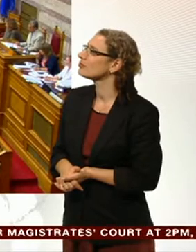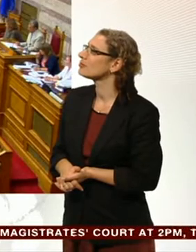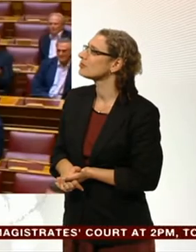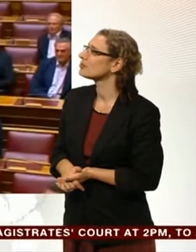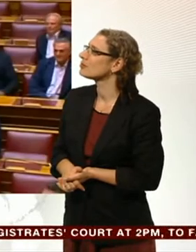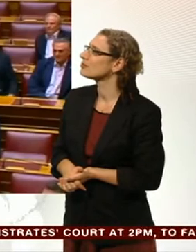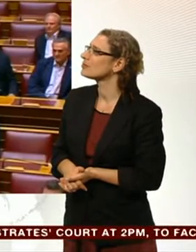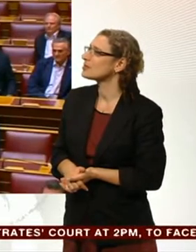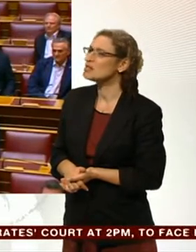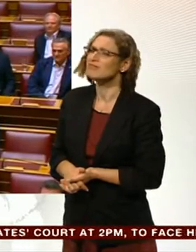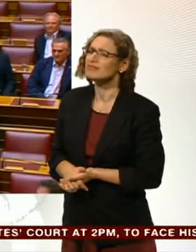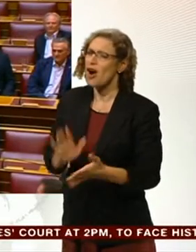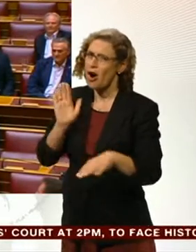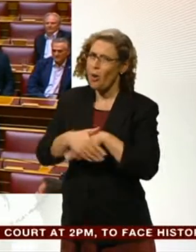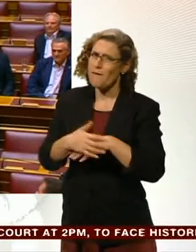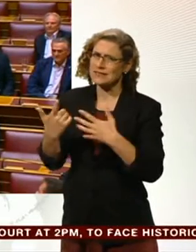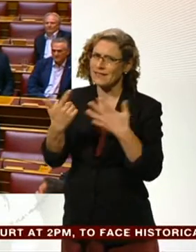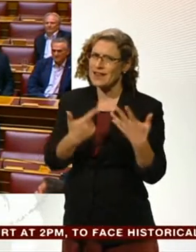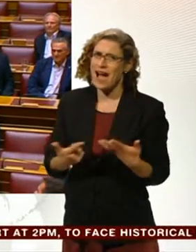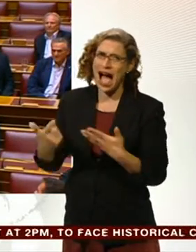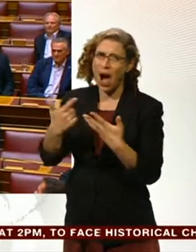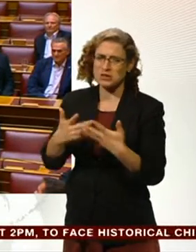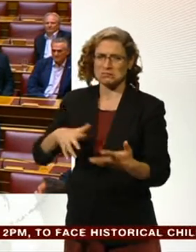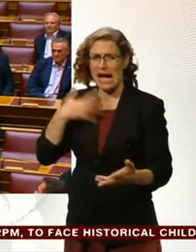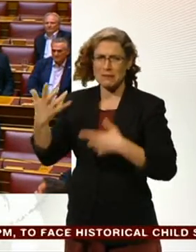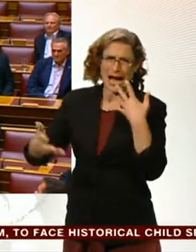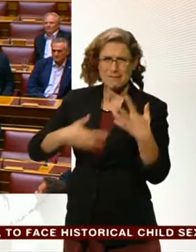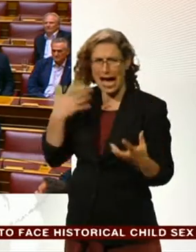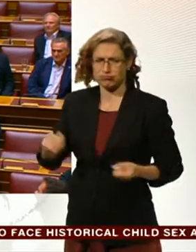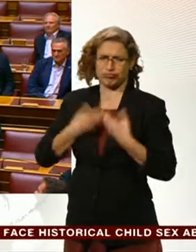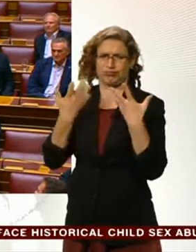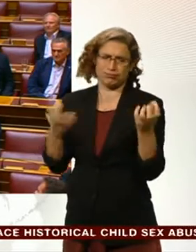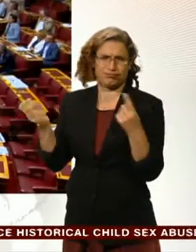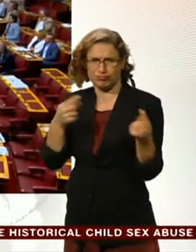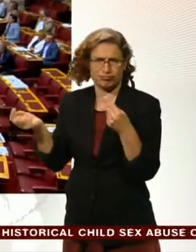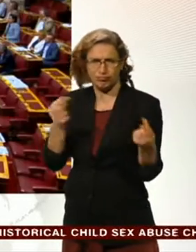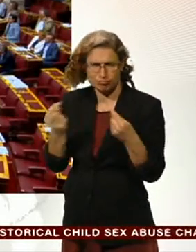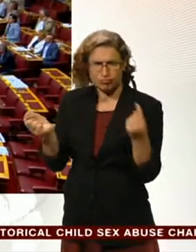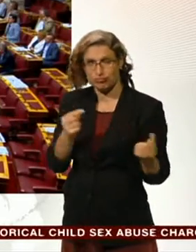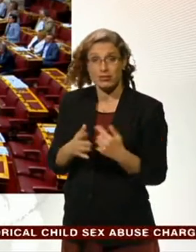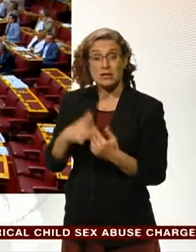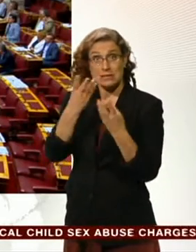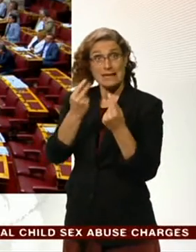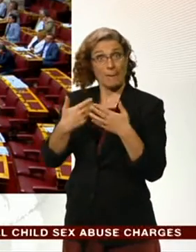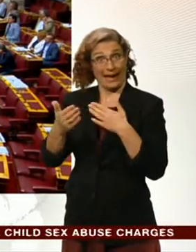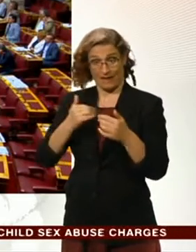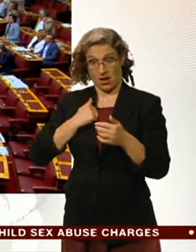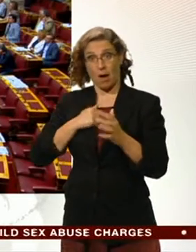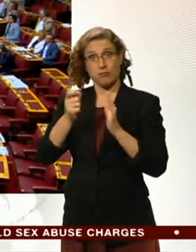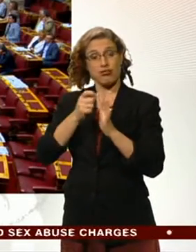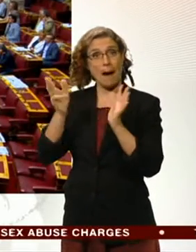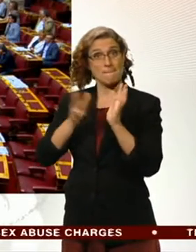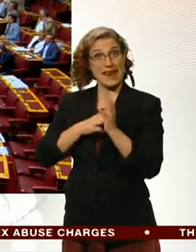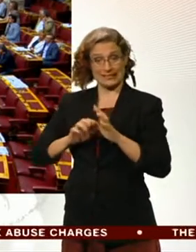More than seven hours of passionate, often bad-tempered debate. Some members of the Prime Minister's own party pouring